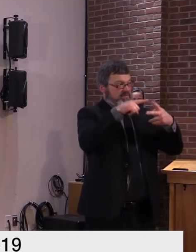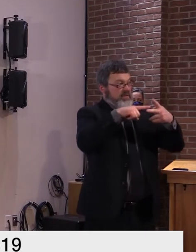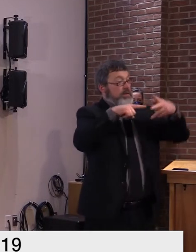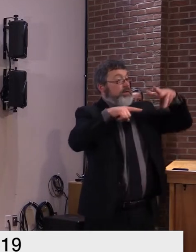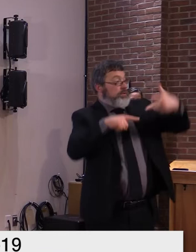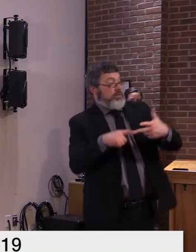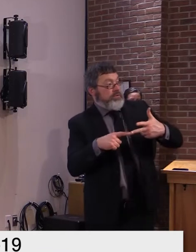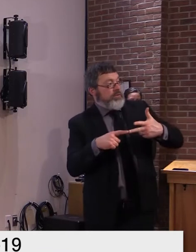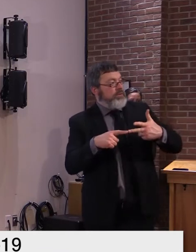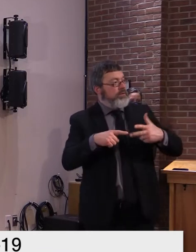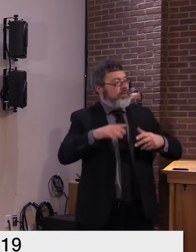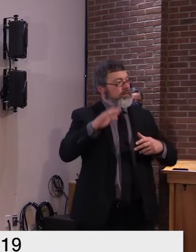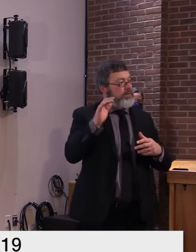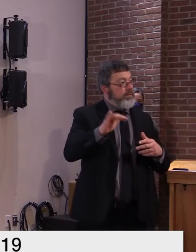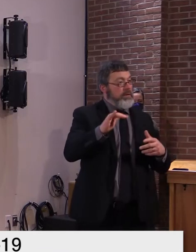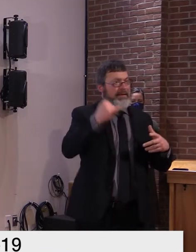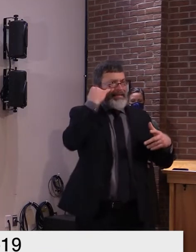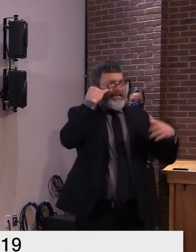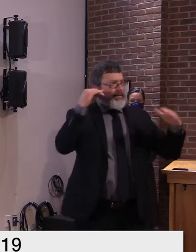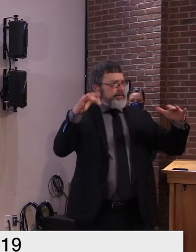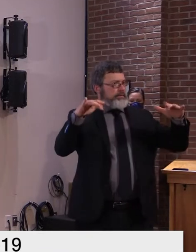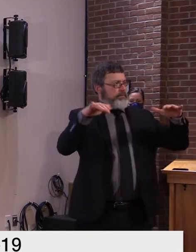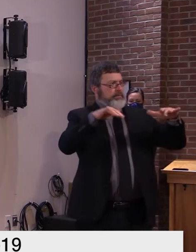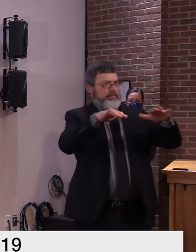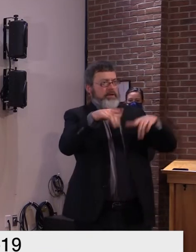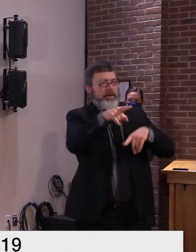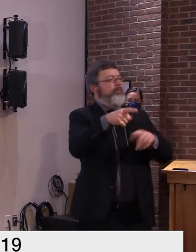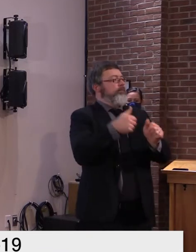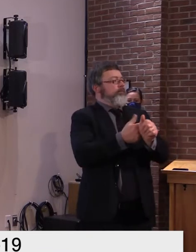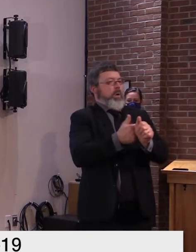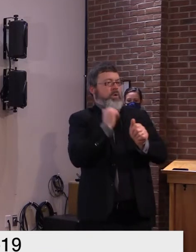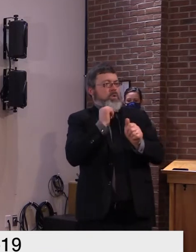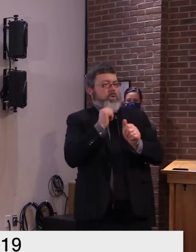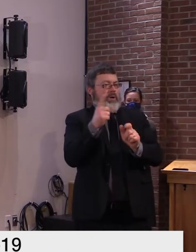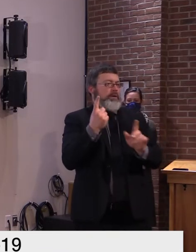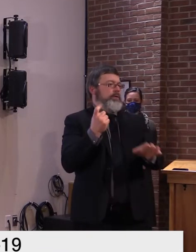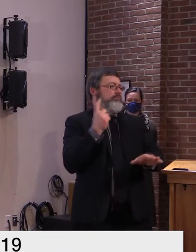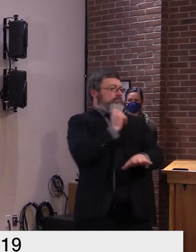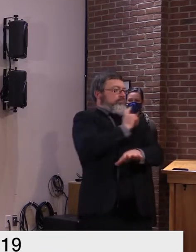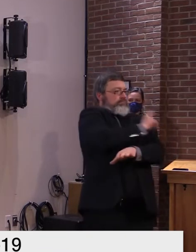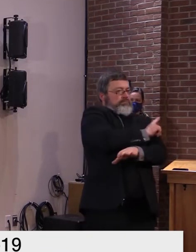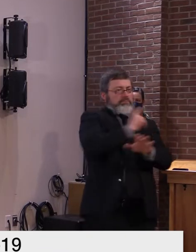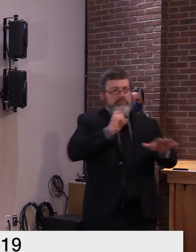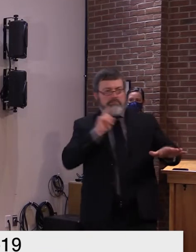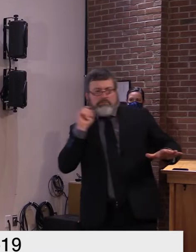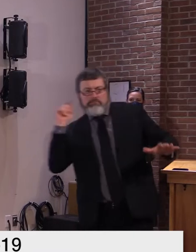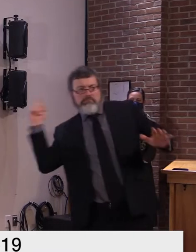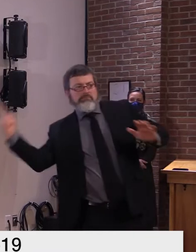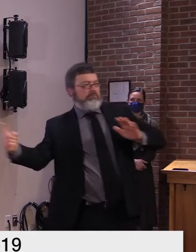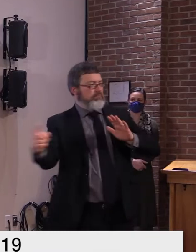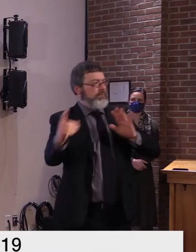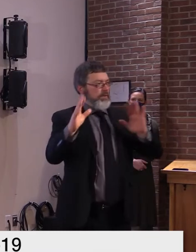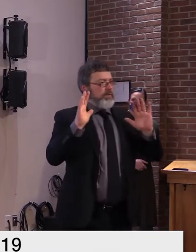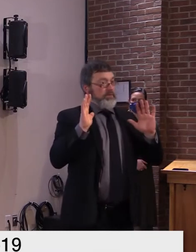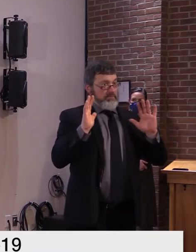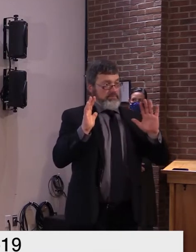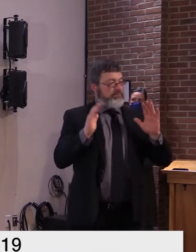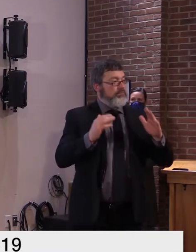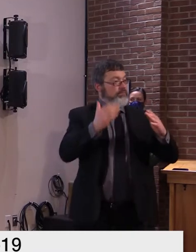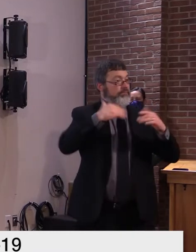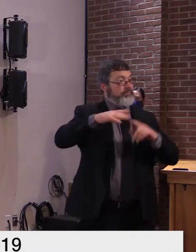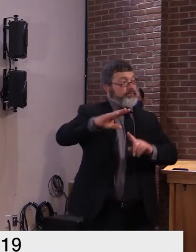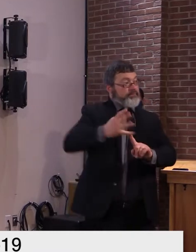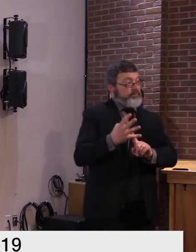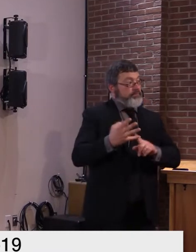as multi-household gatherings and our data does support our recommendations fourthly increasing